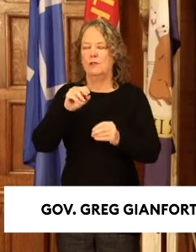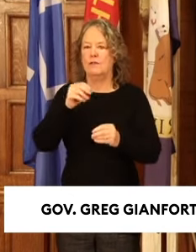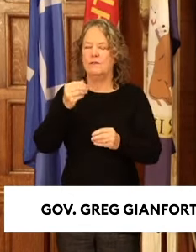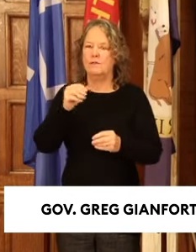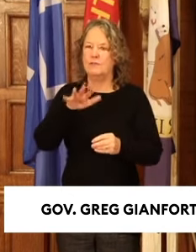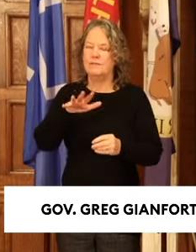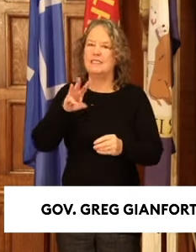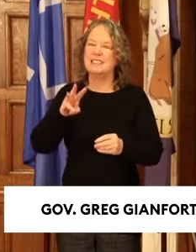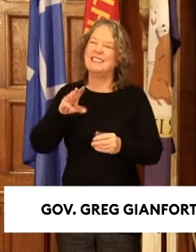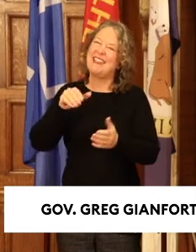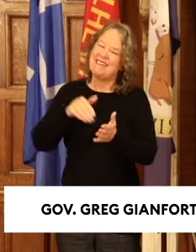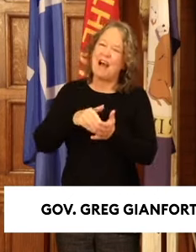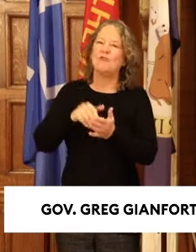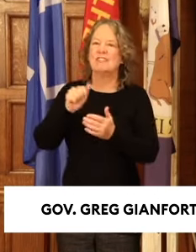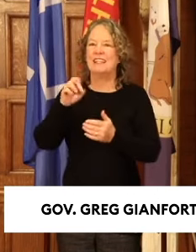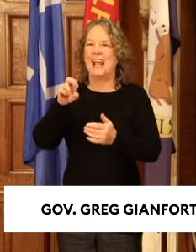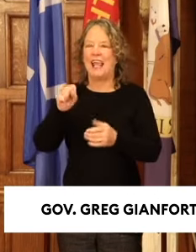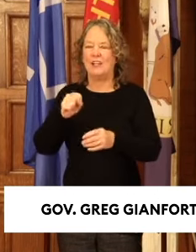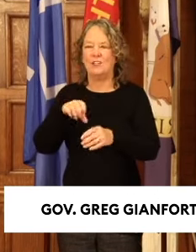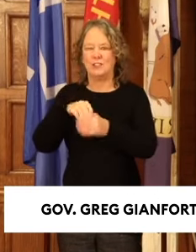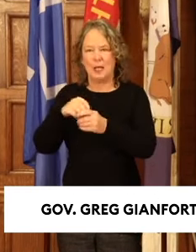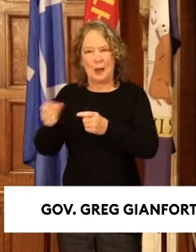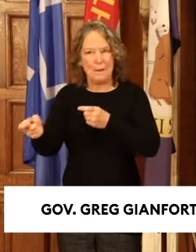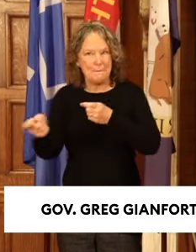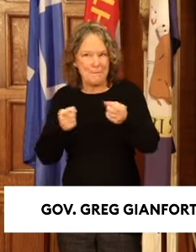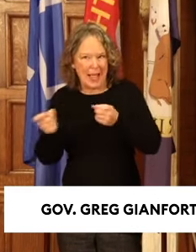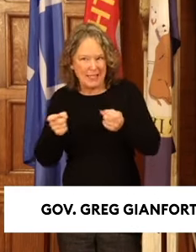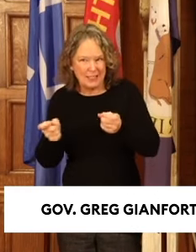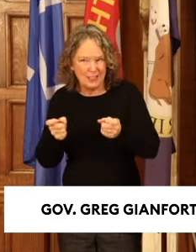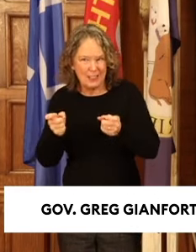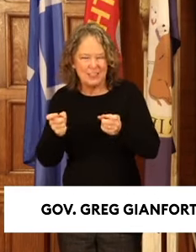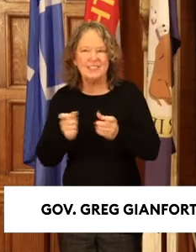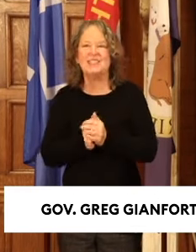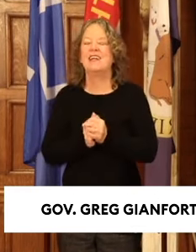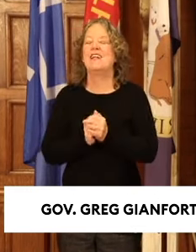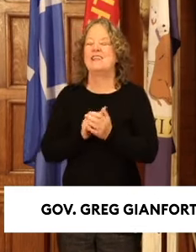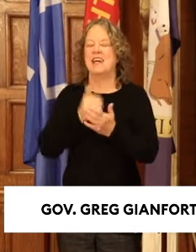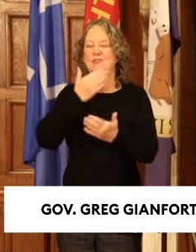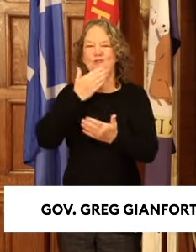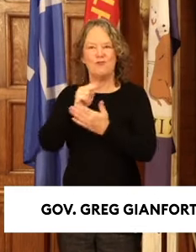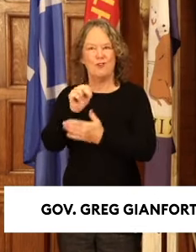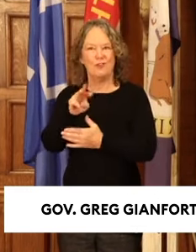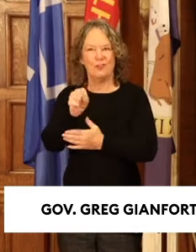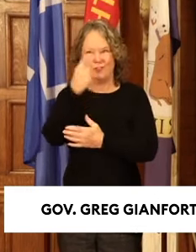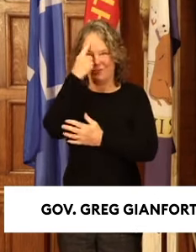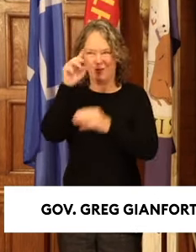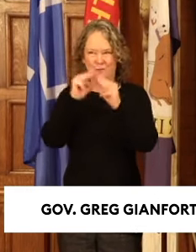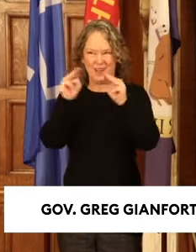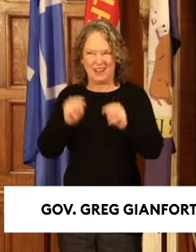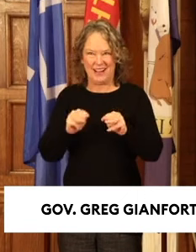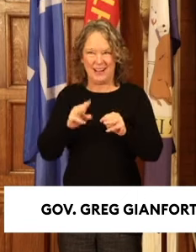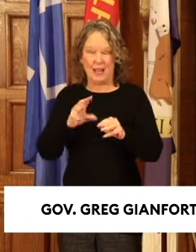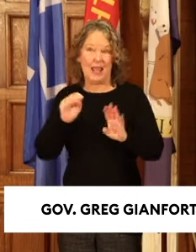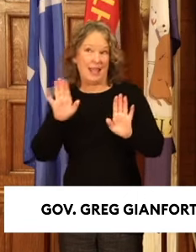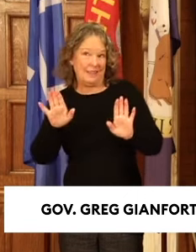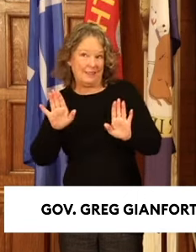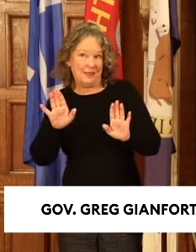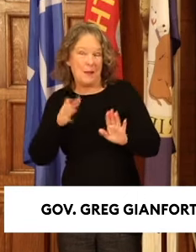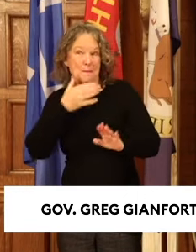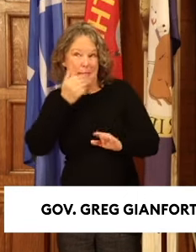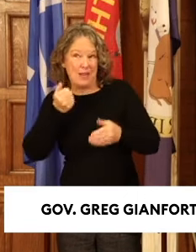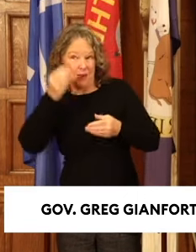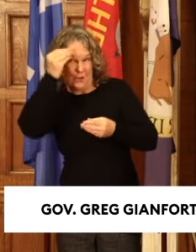under active management. This is great news for Montana and even better news. We're not done yet.